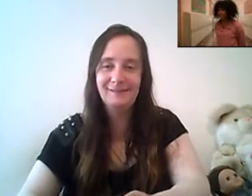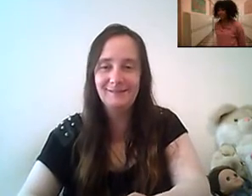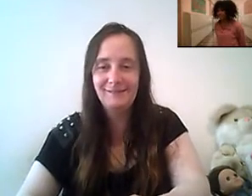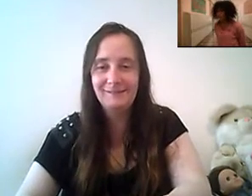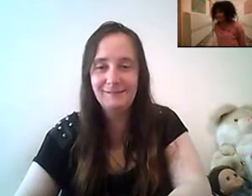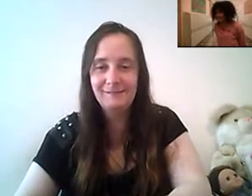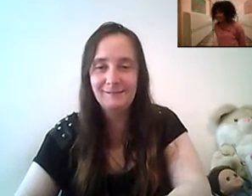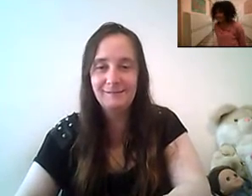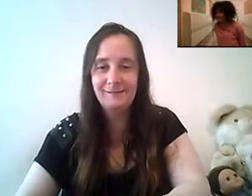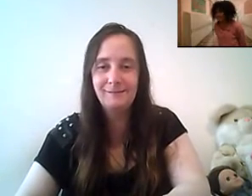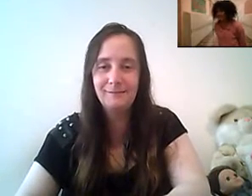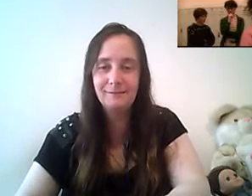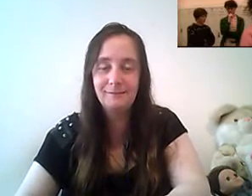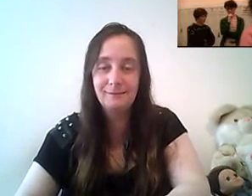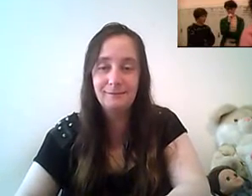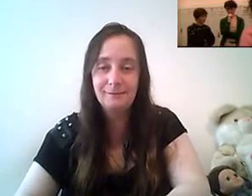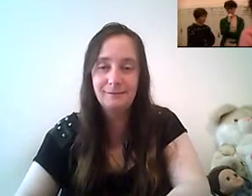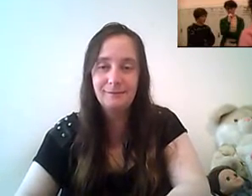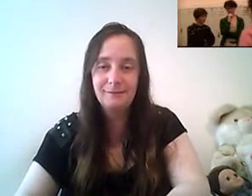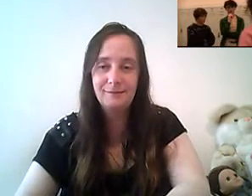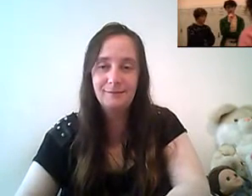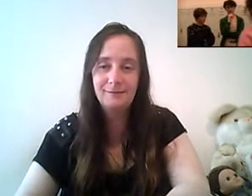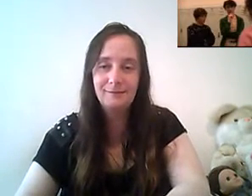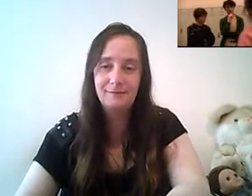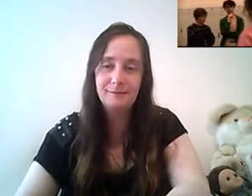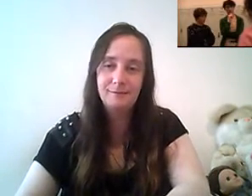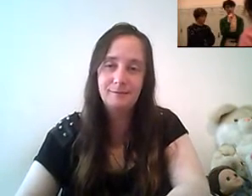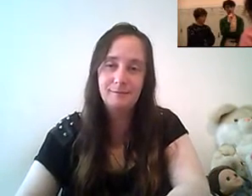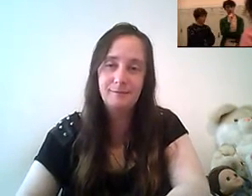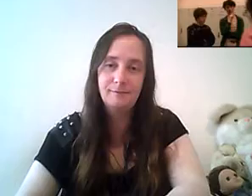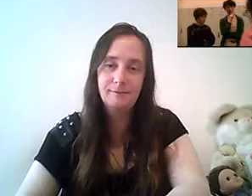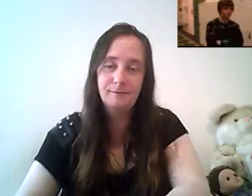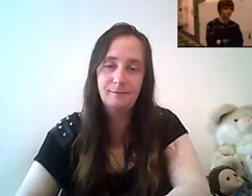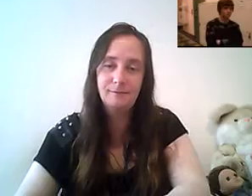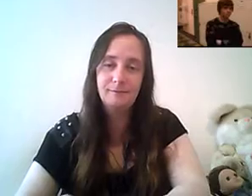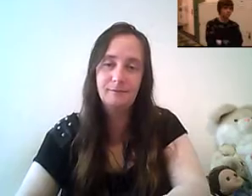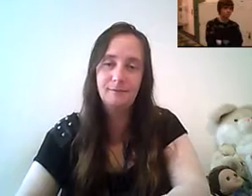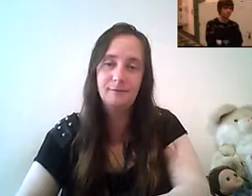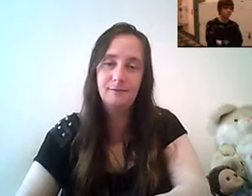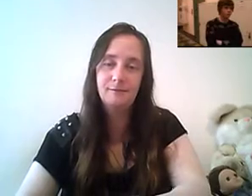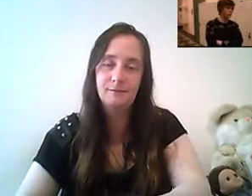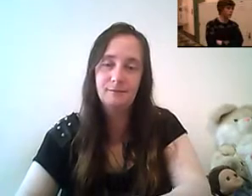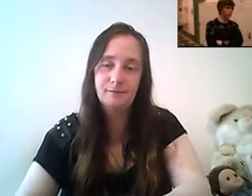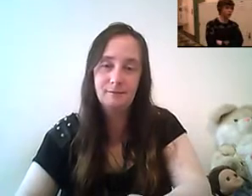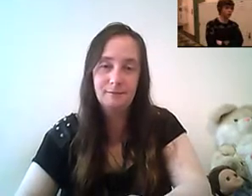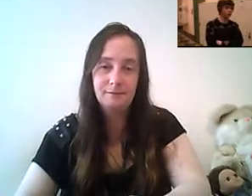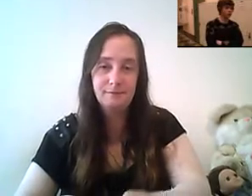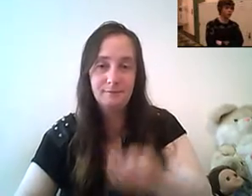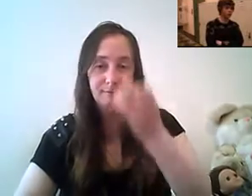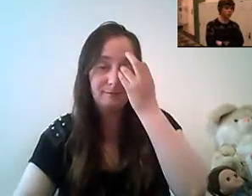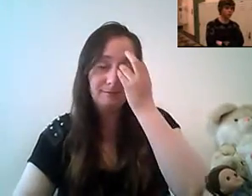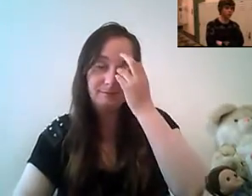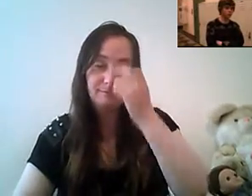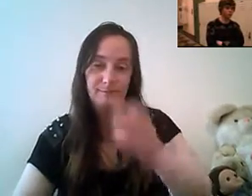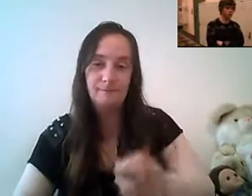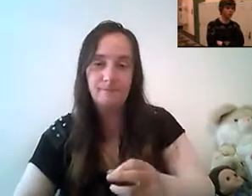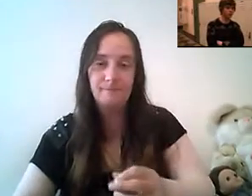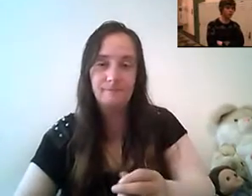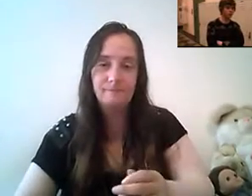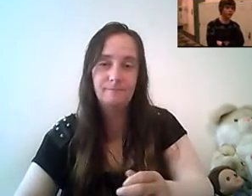somebody can i say something we need your help getting the keys to the principal's office so we can steal some security camera footage